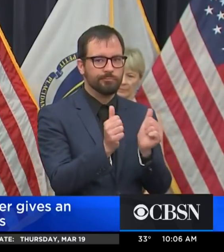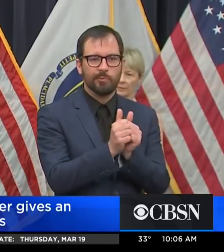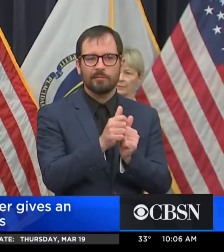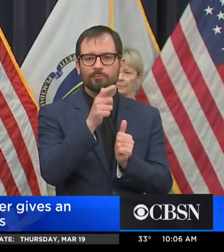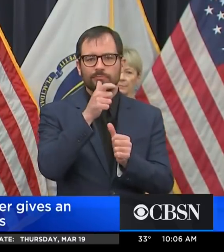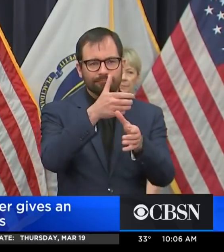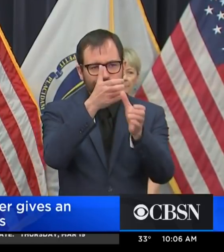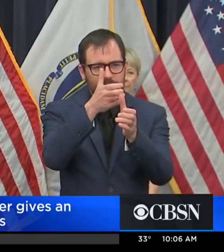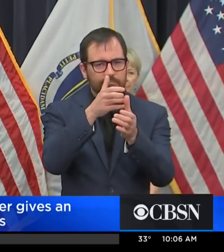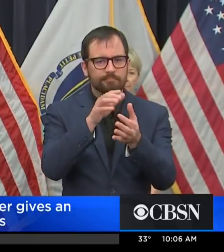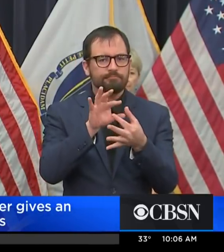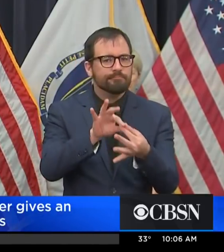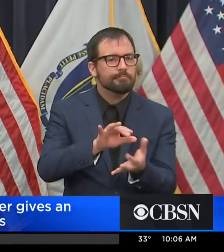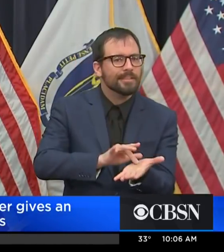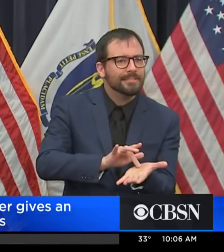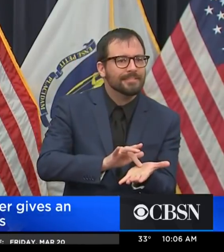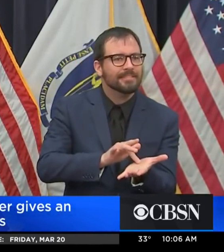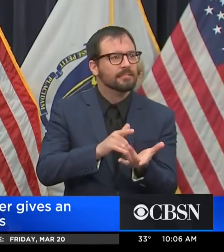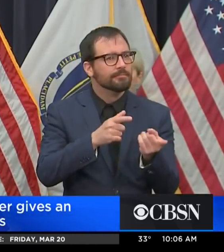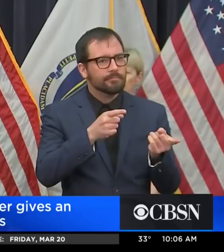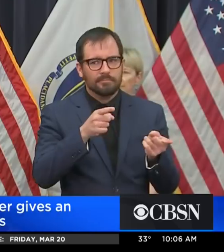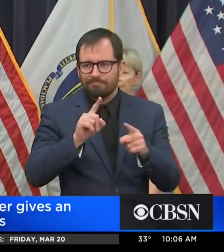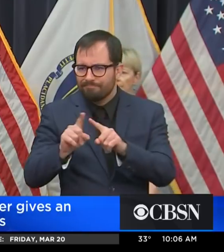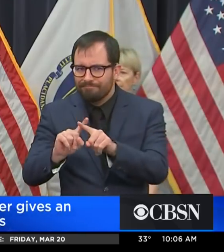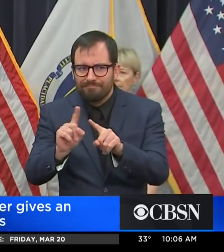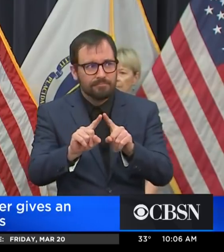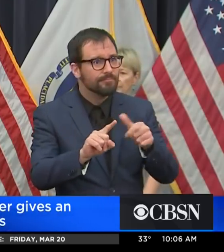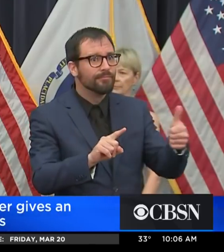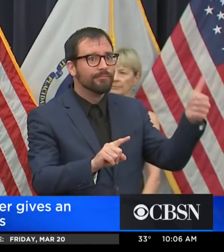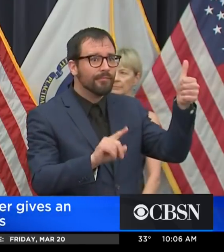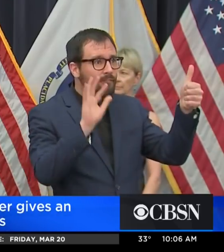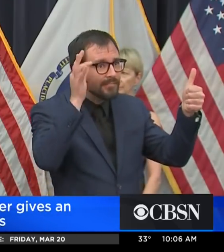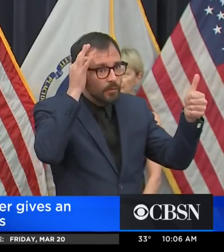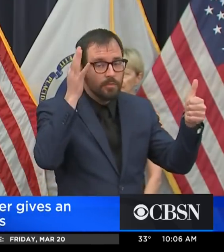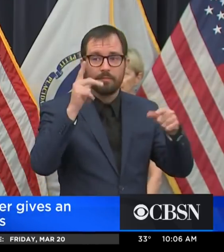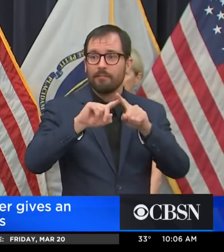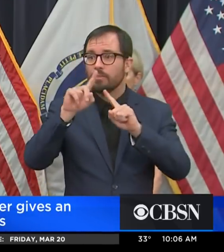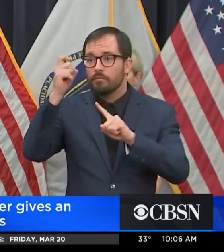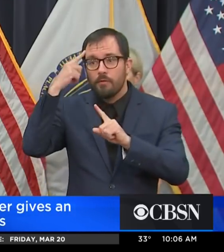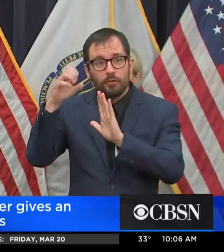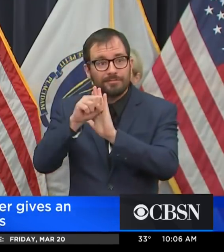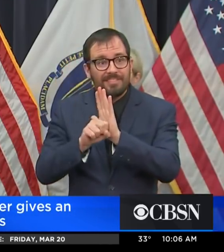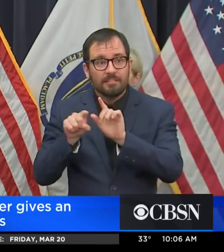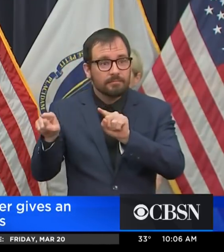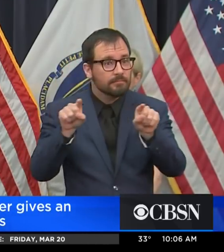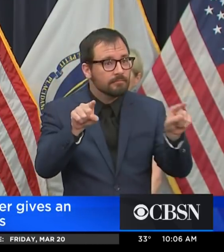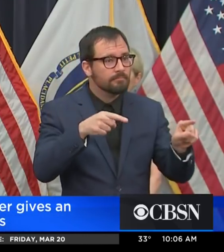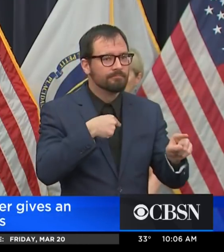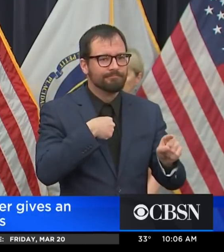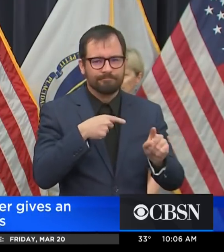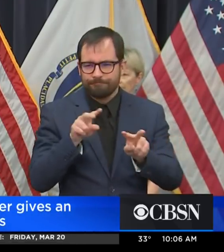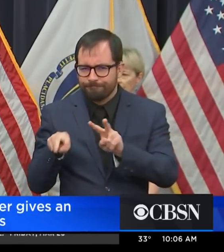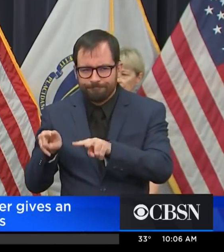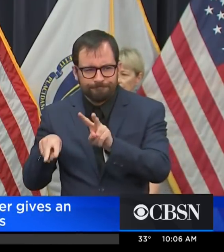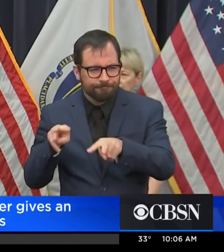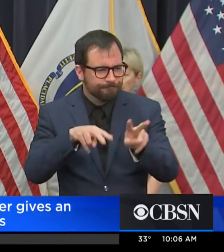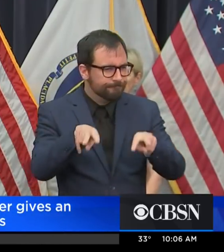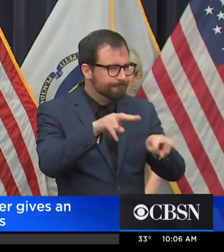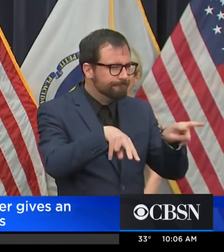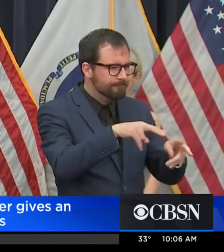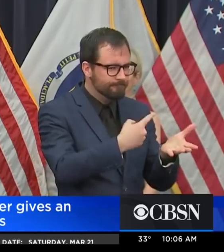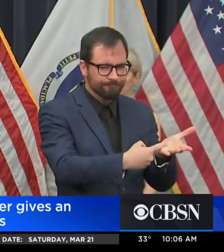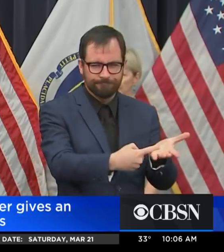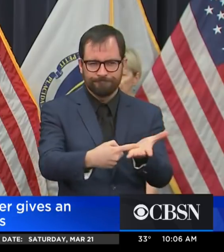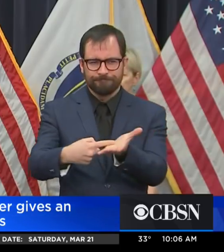and other governors concerning the fight against COVID-19 and reviewing the orders issued by other states, I am